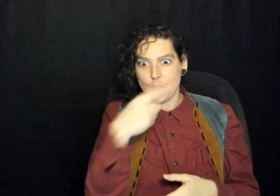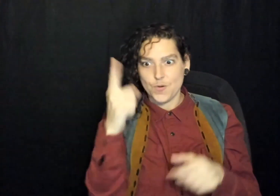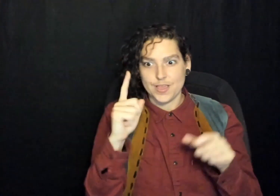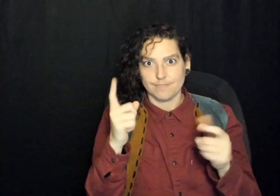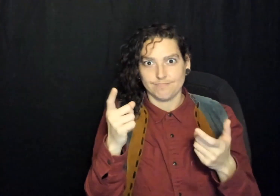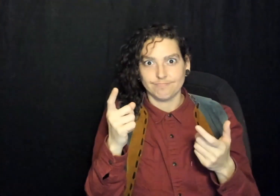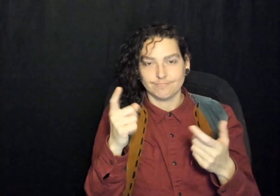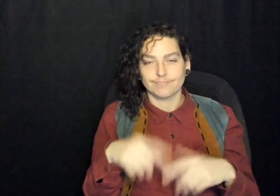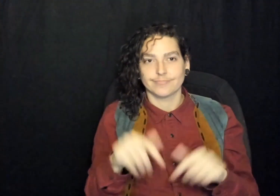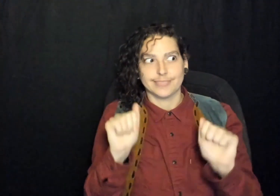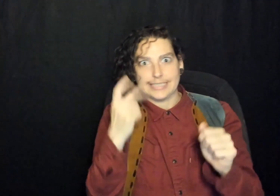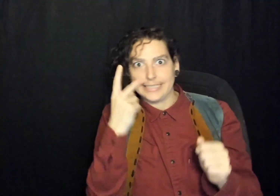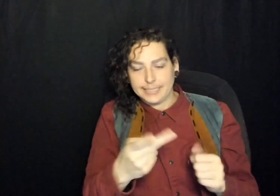and then we share it with you.